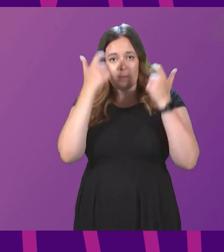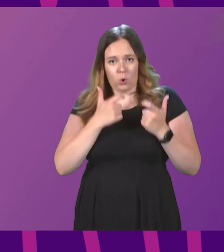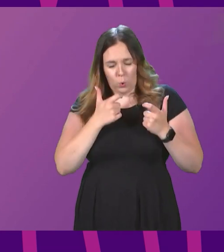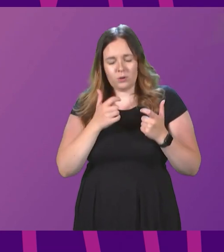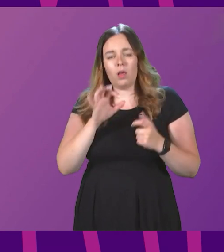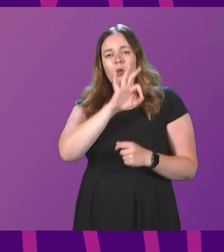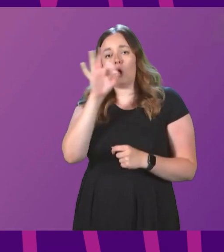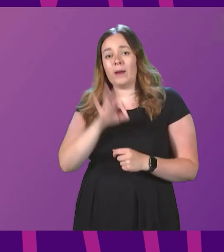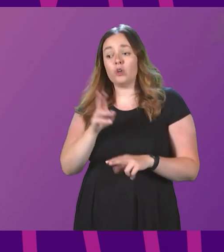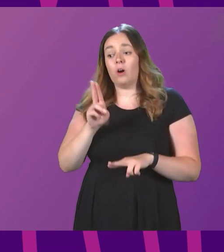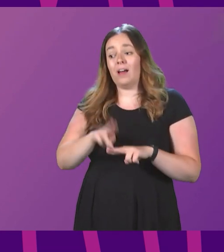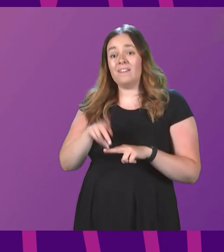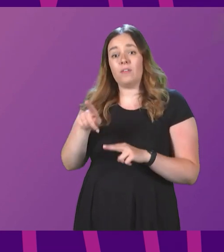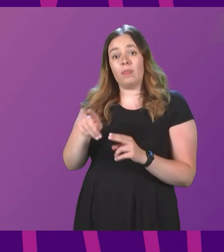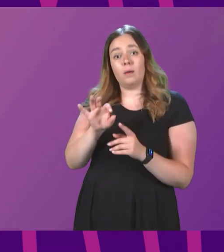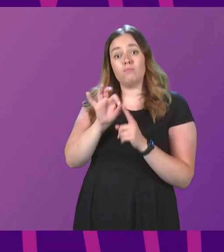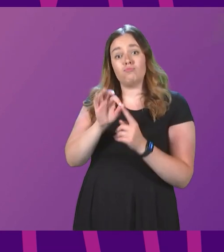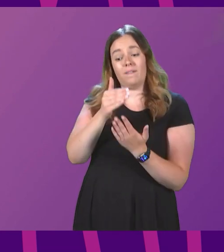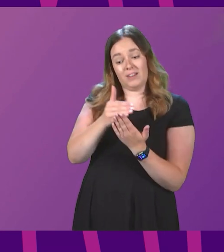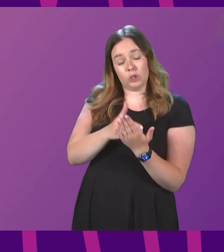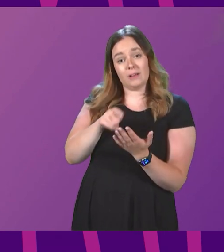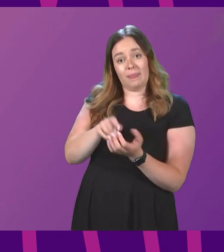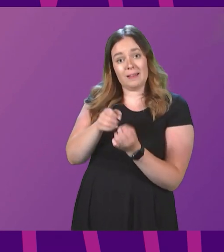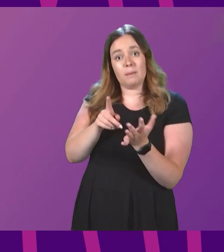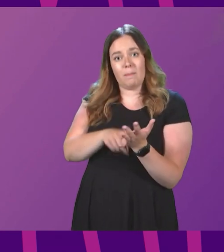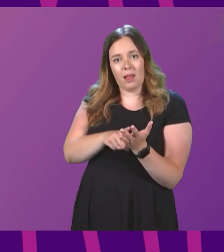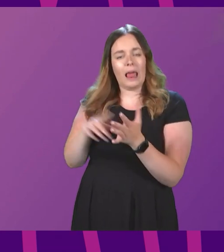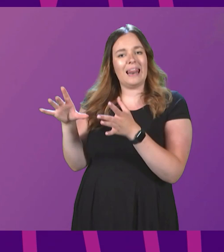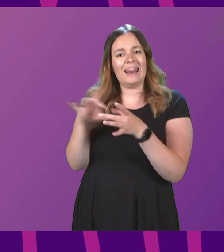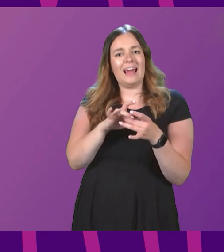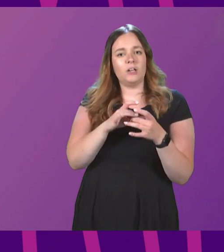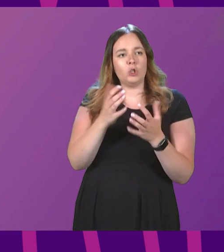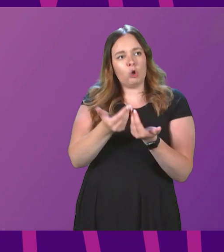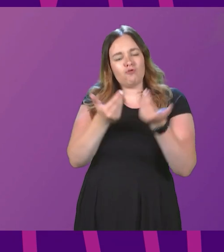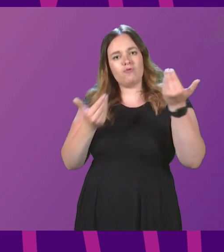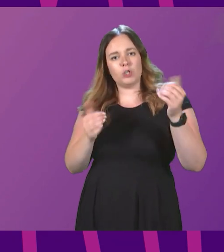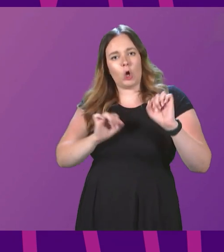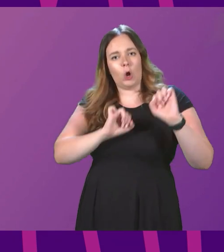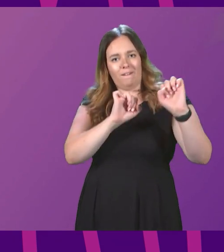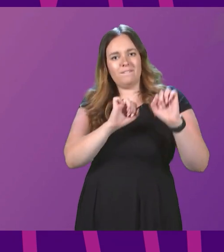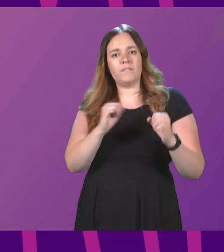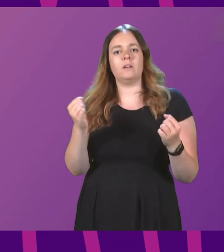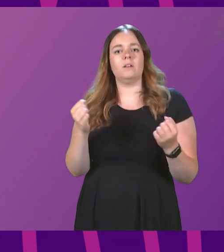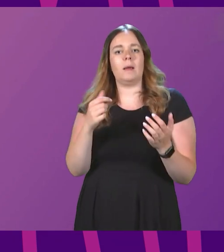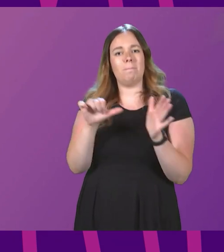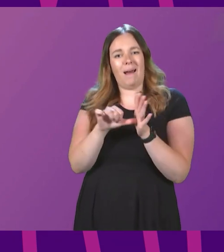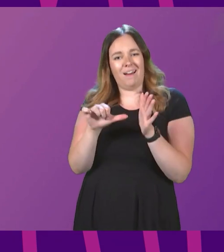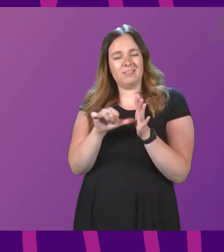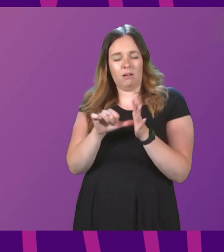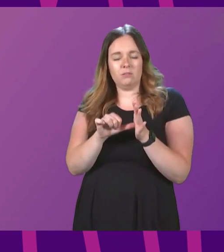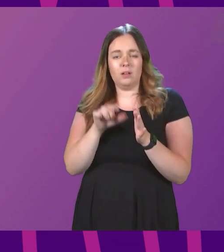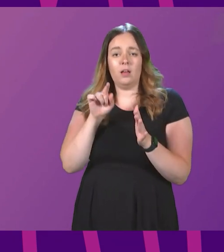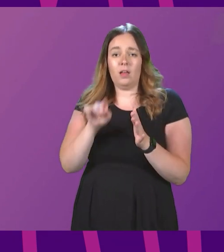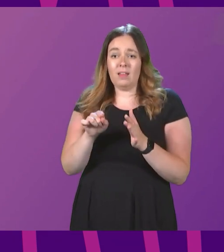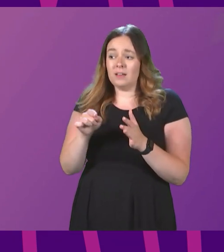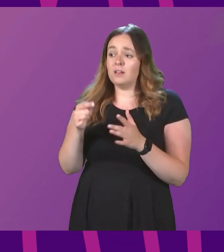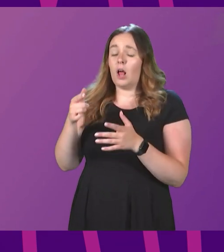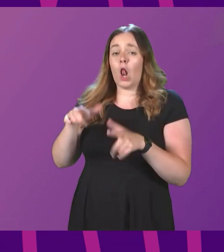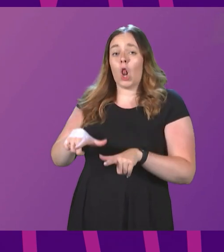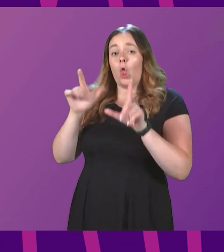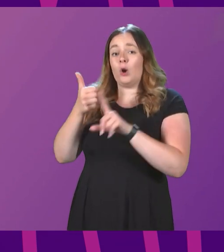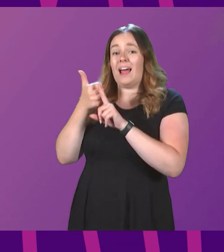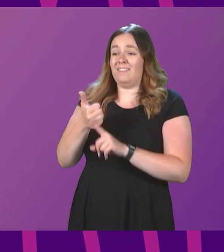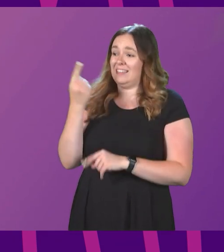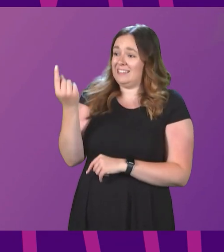whether the provisions in this bill relate to reserve matters. This is a power exercisable by the Lord Advocate alone,